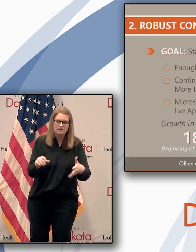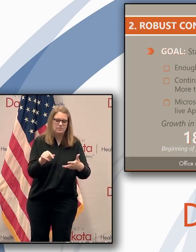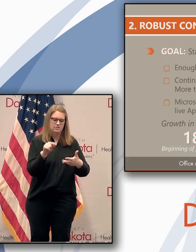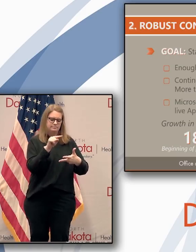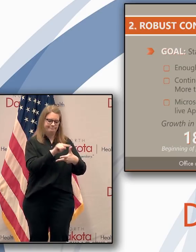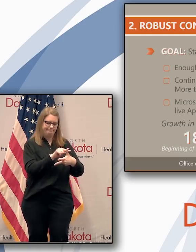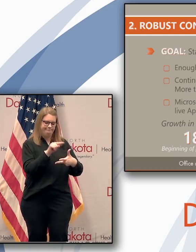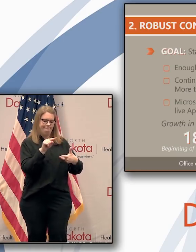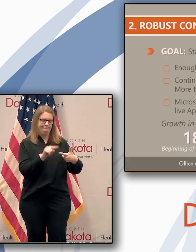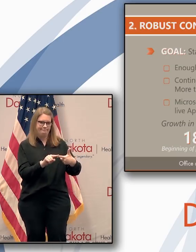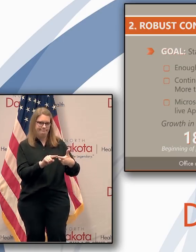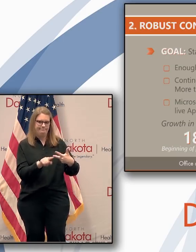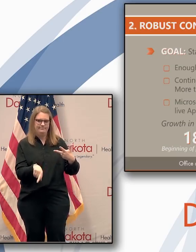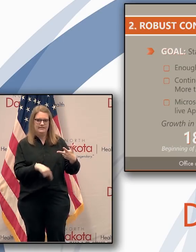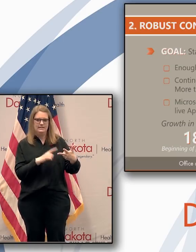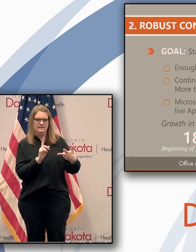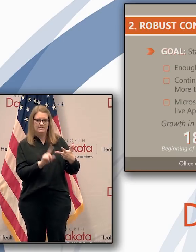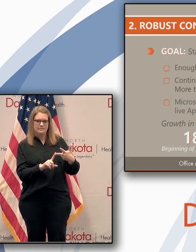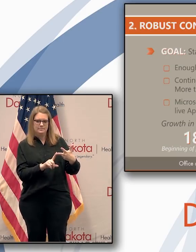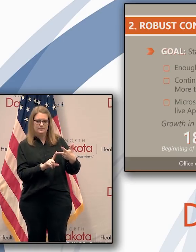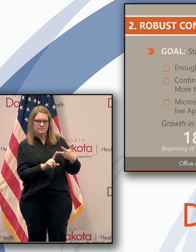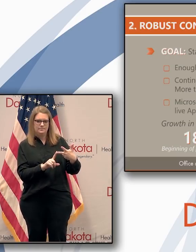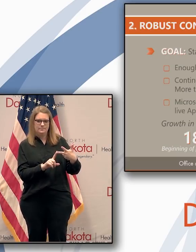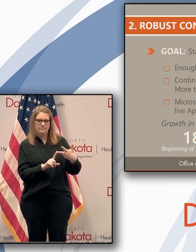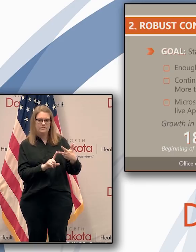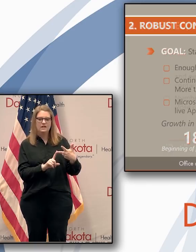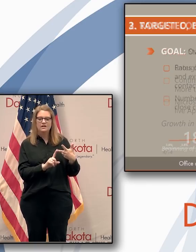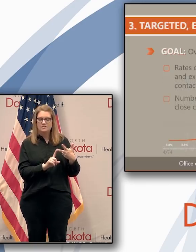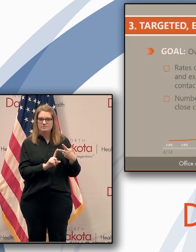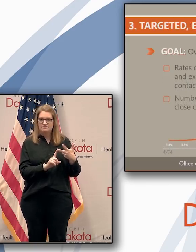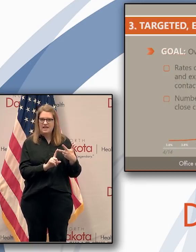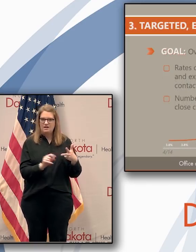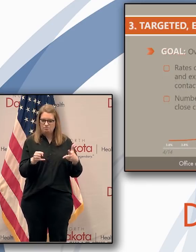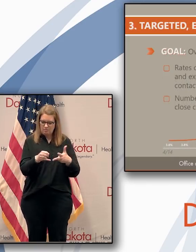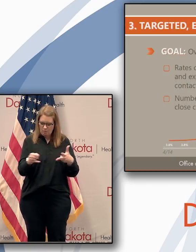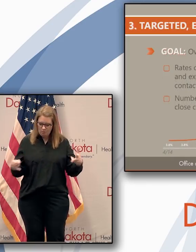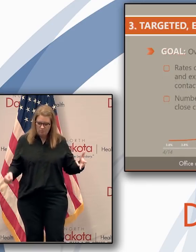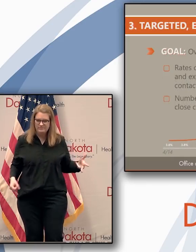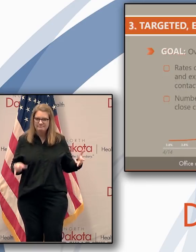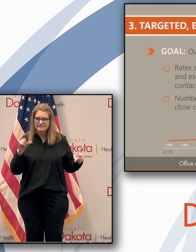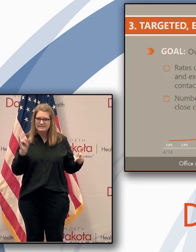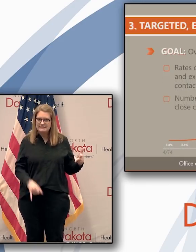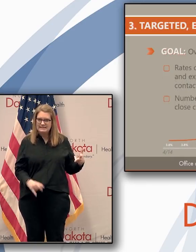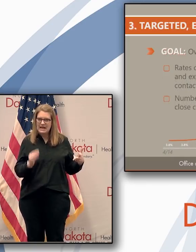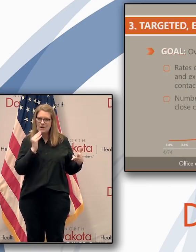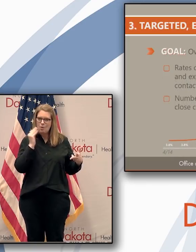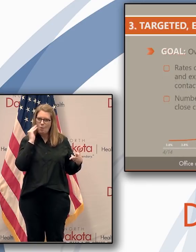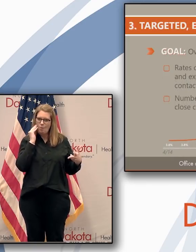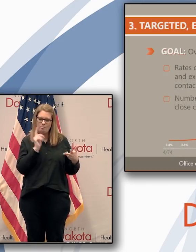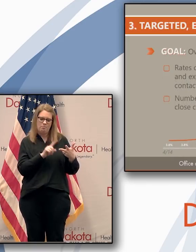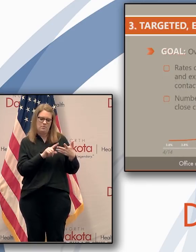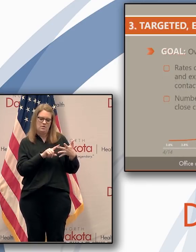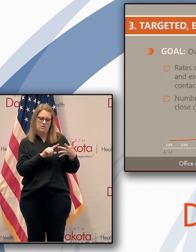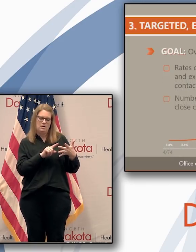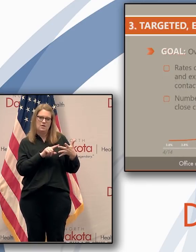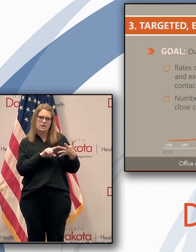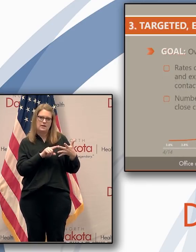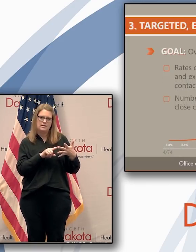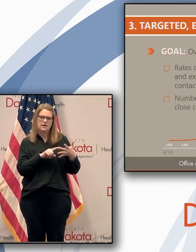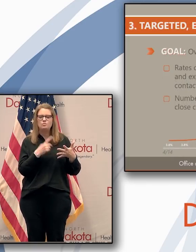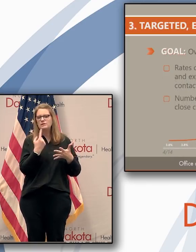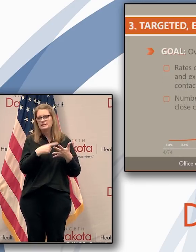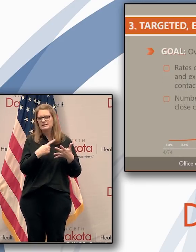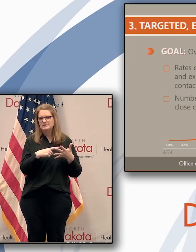next item, which is targeted effective quarantine, I would, we'll talk a little bit later and think about care